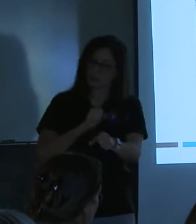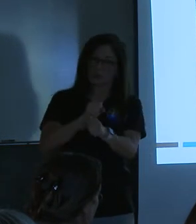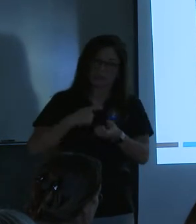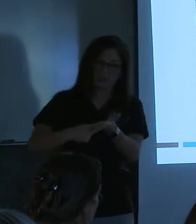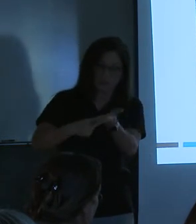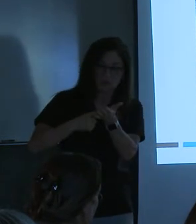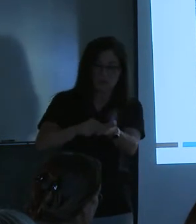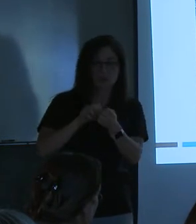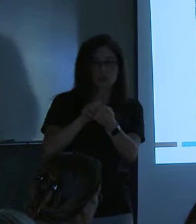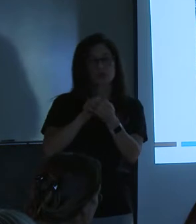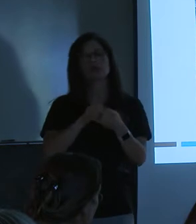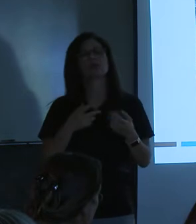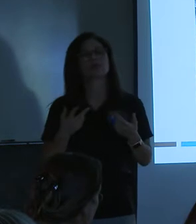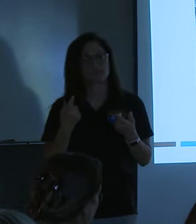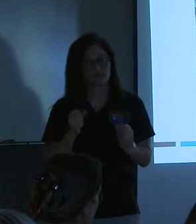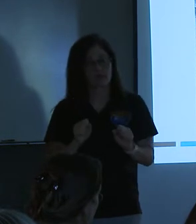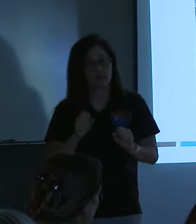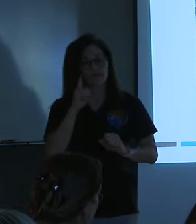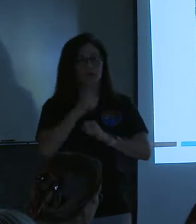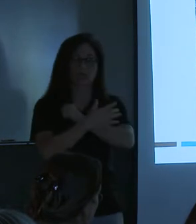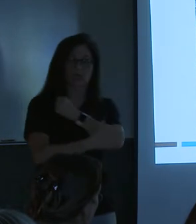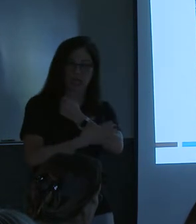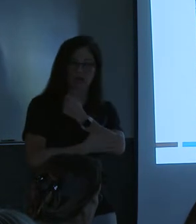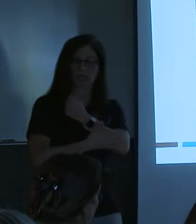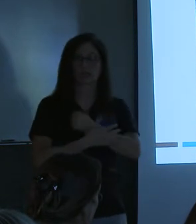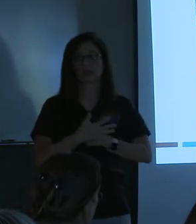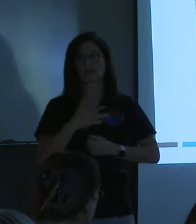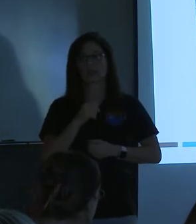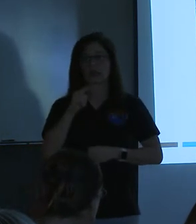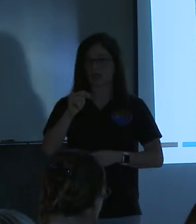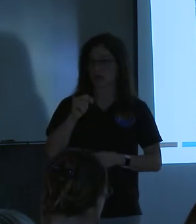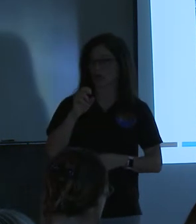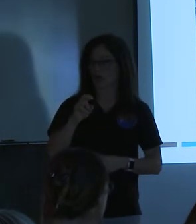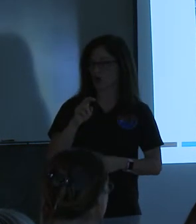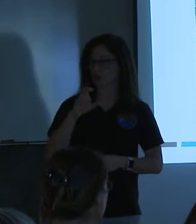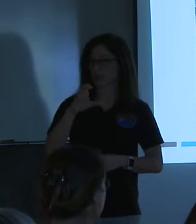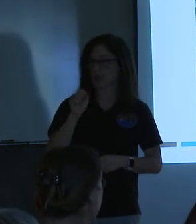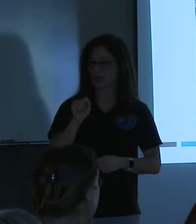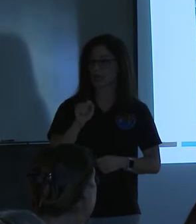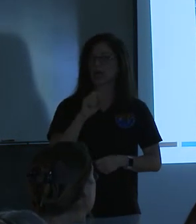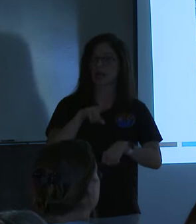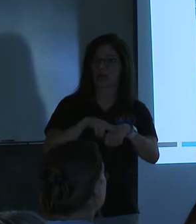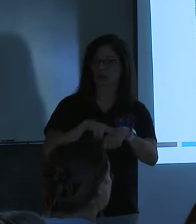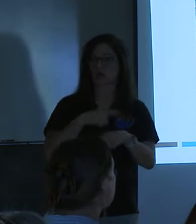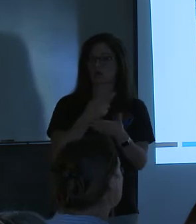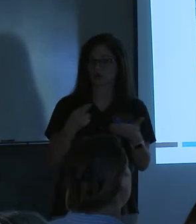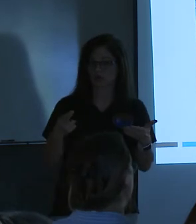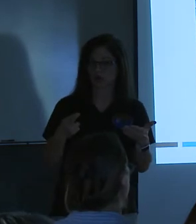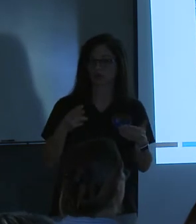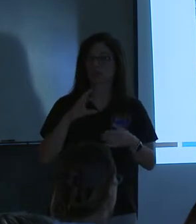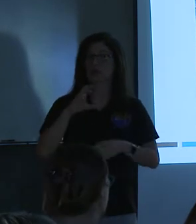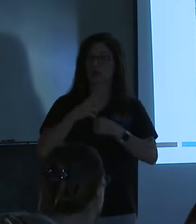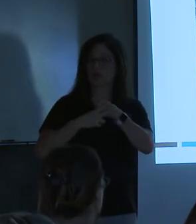work in order for the county and the NRCS, the Natural Resources Conservation Service, to get